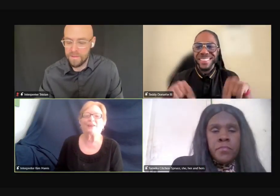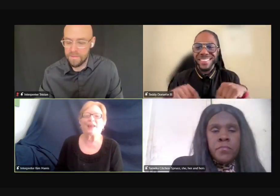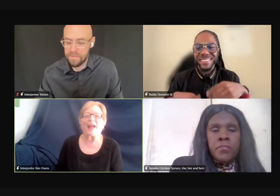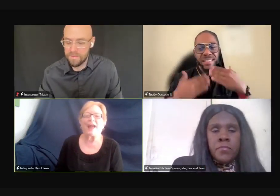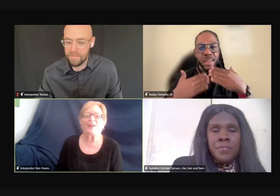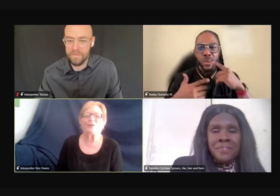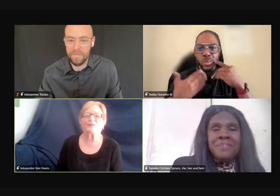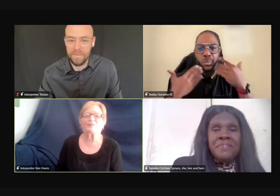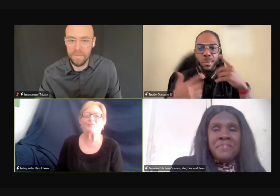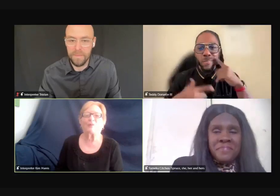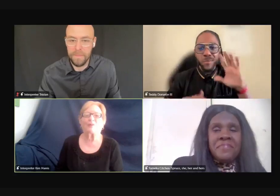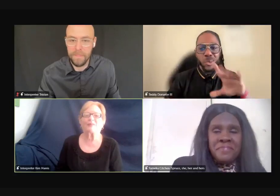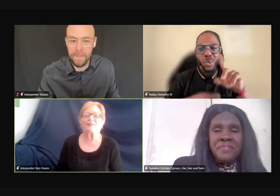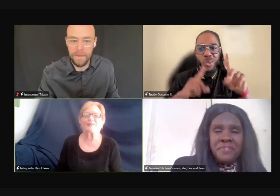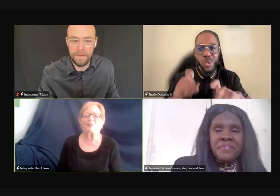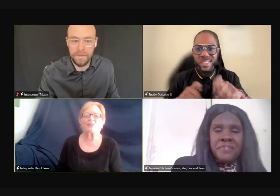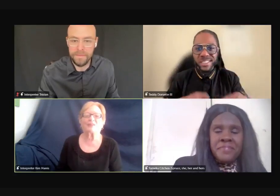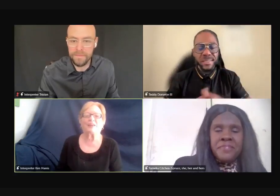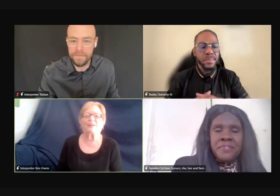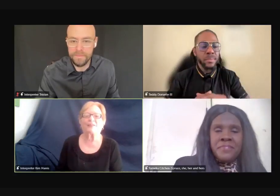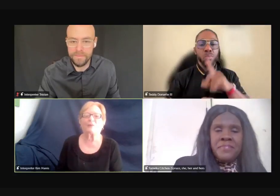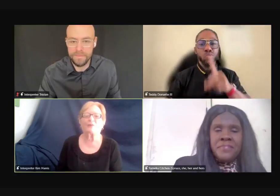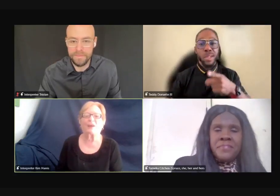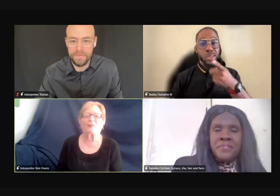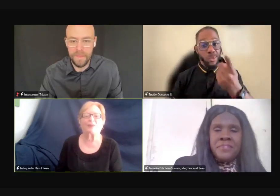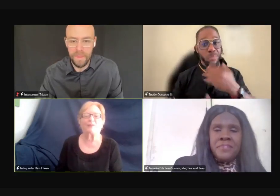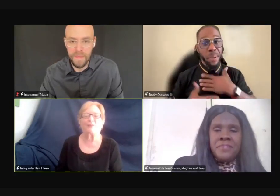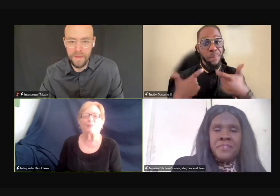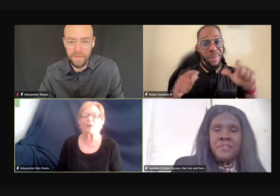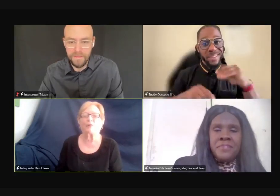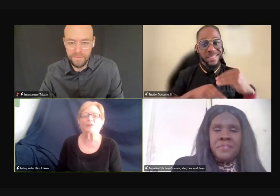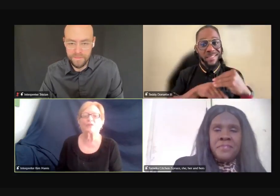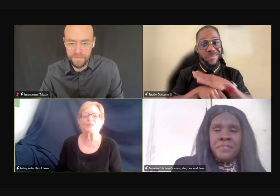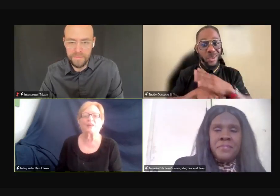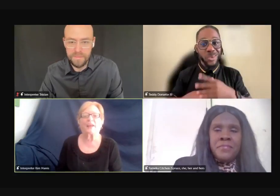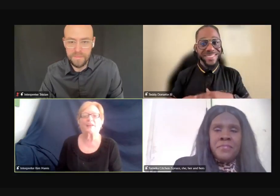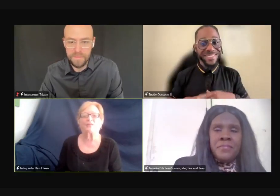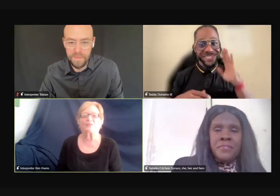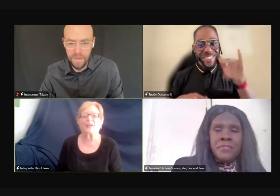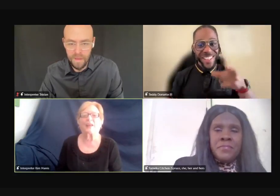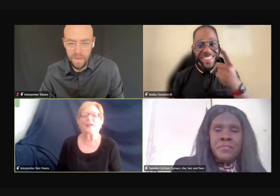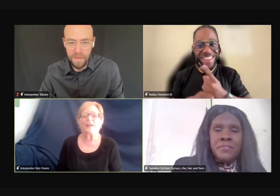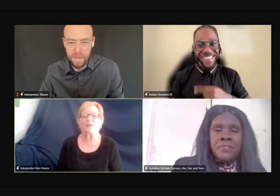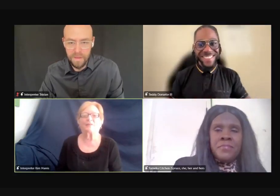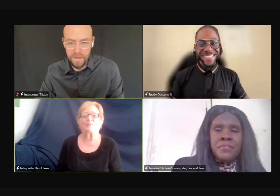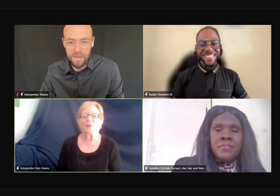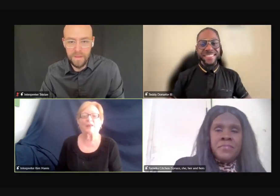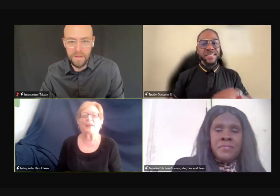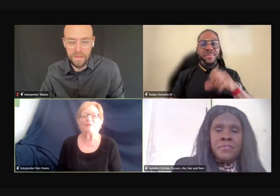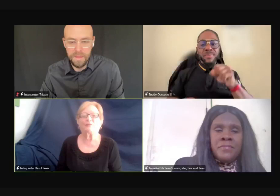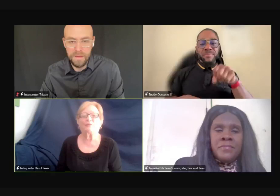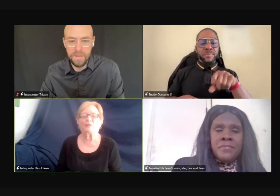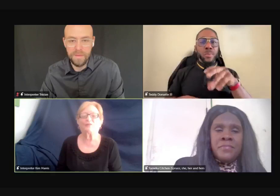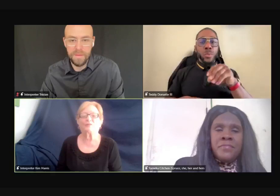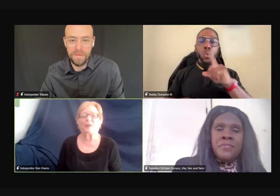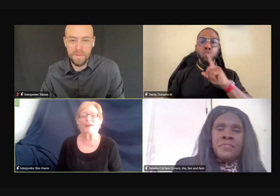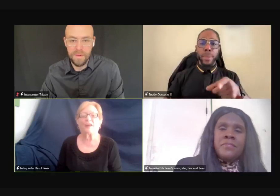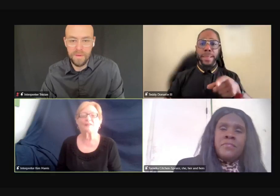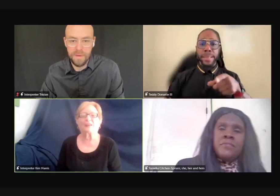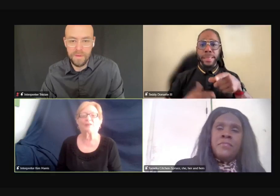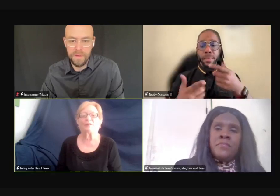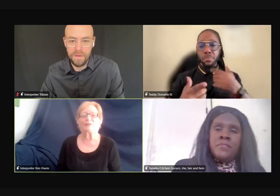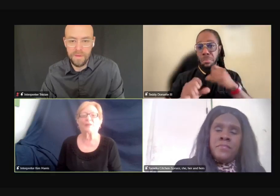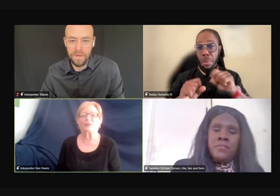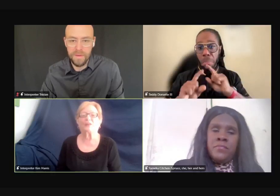here. I know it's an important subject here that we're talking about important questions and I can understand. It's a big influence. It's